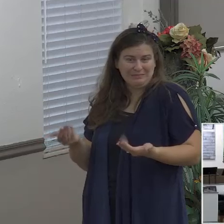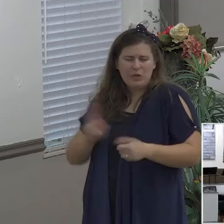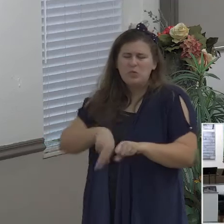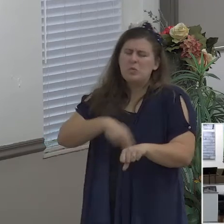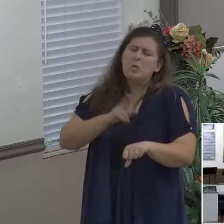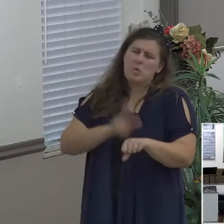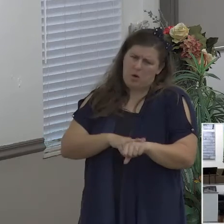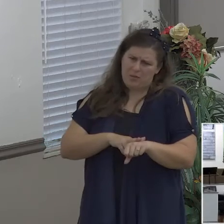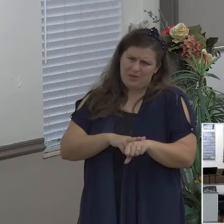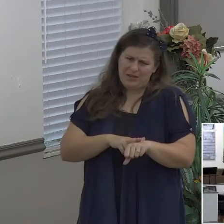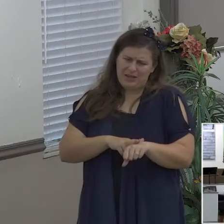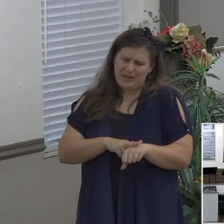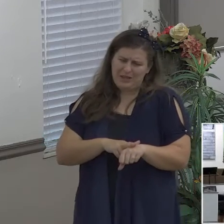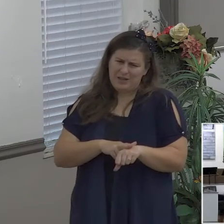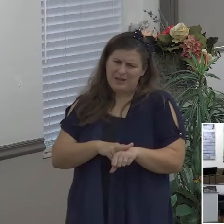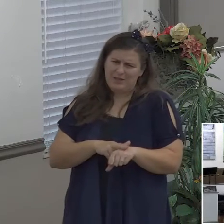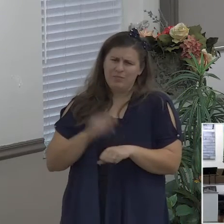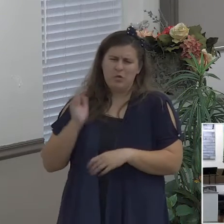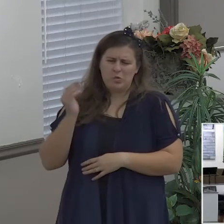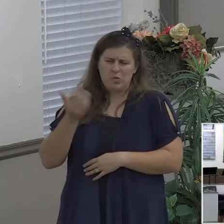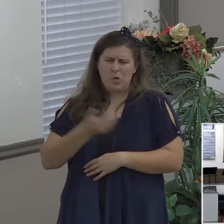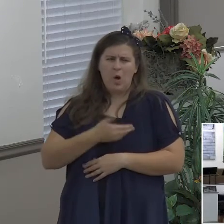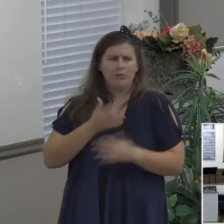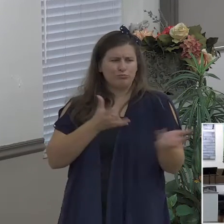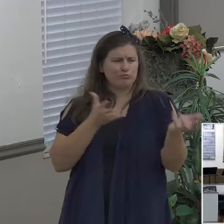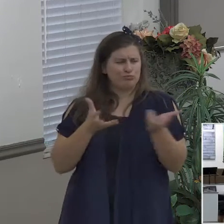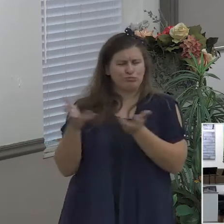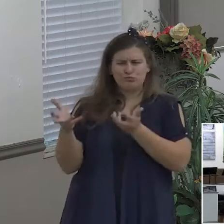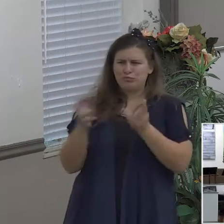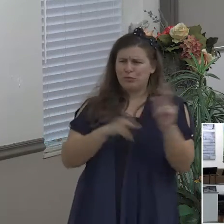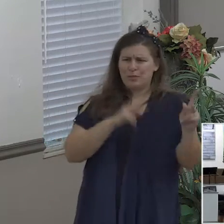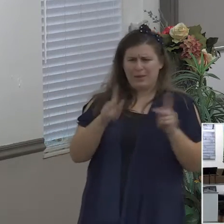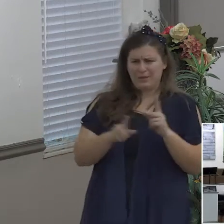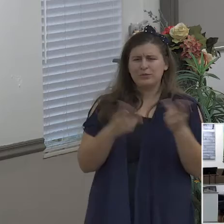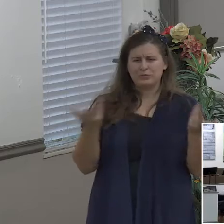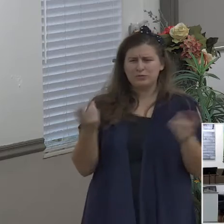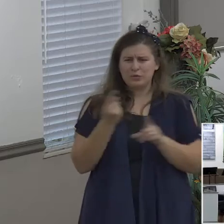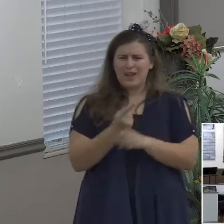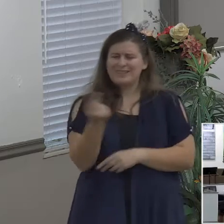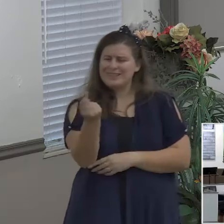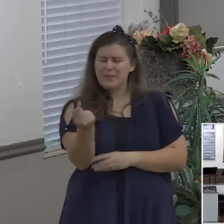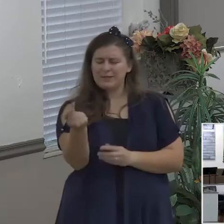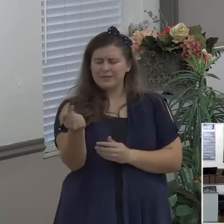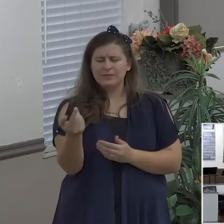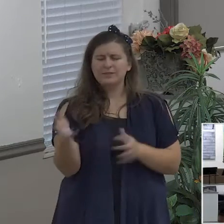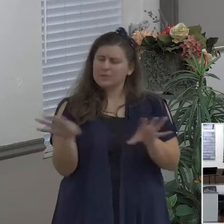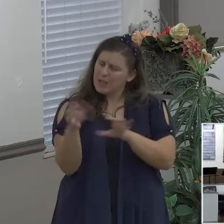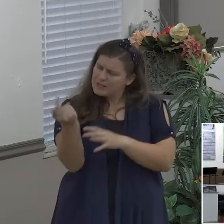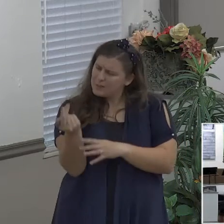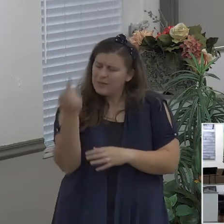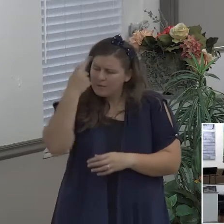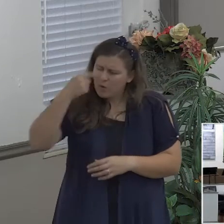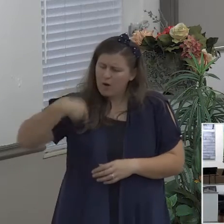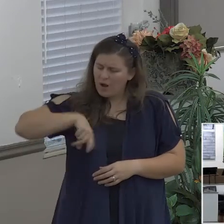somebody does something for us and we say thank you